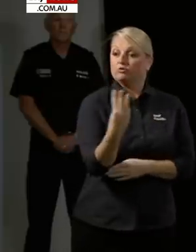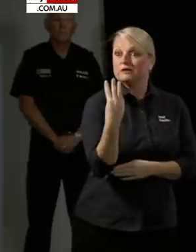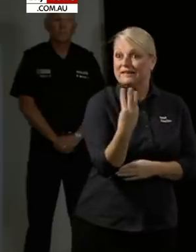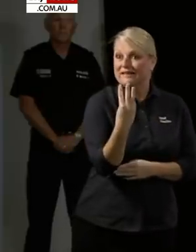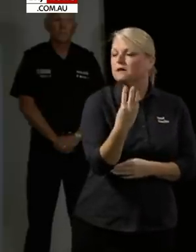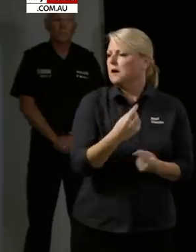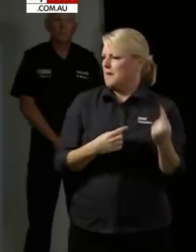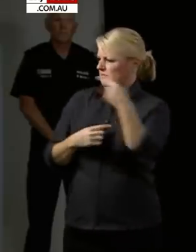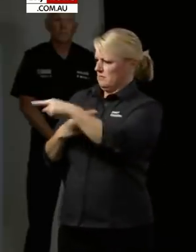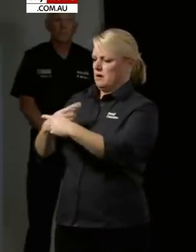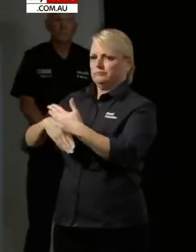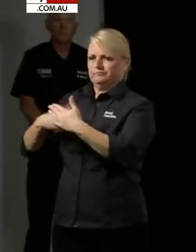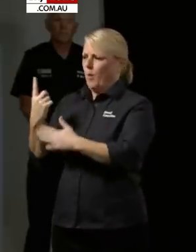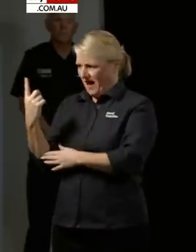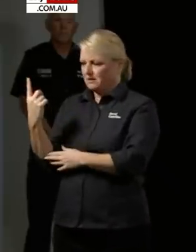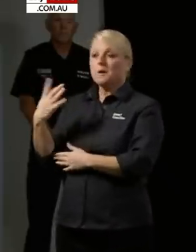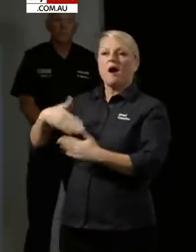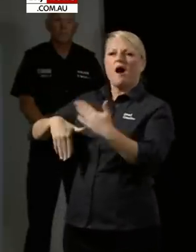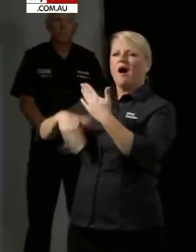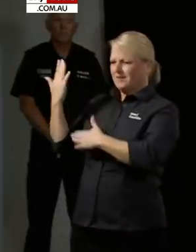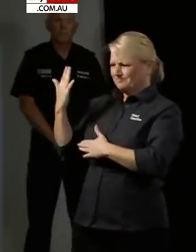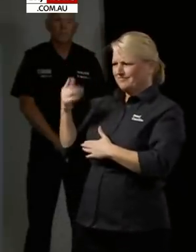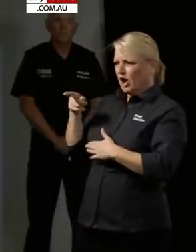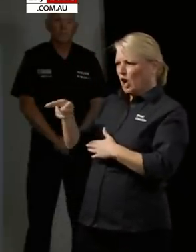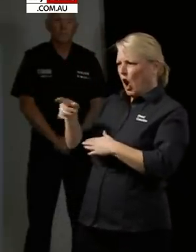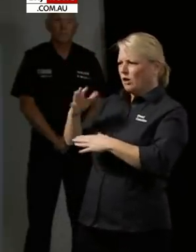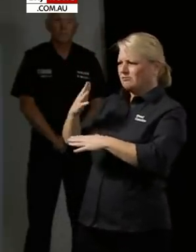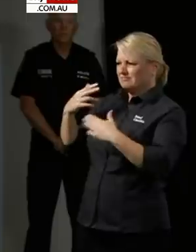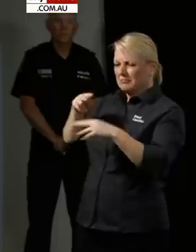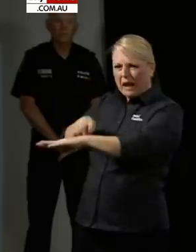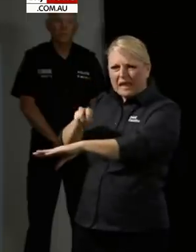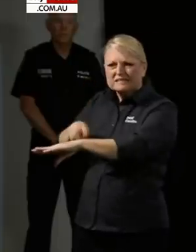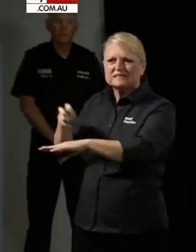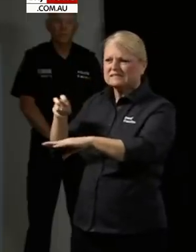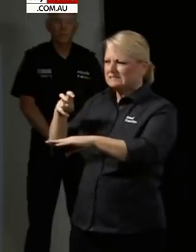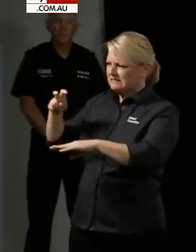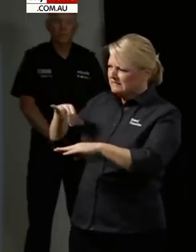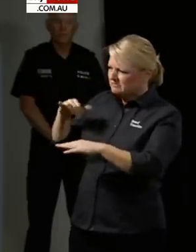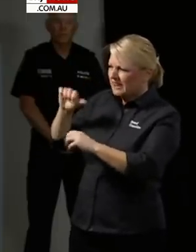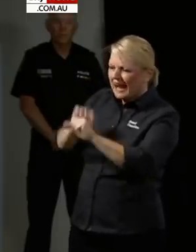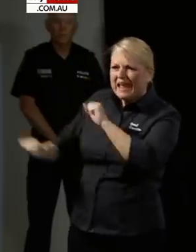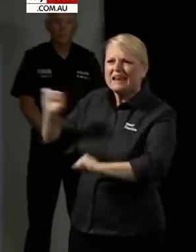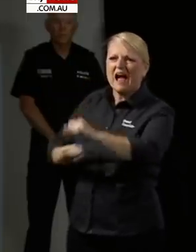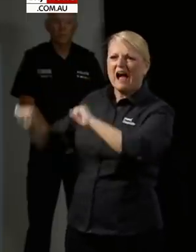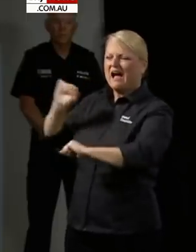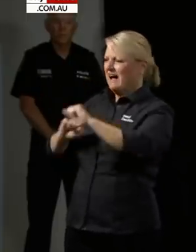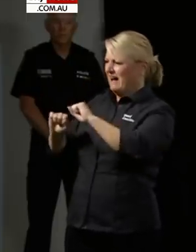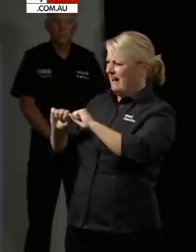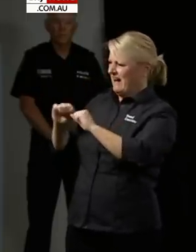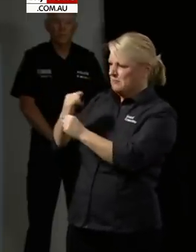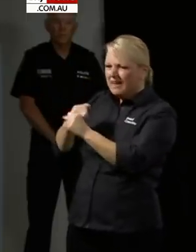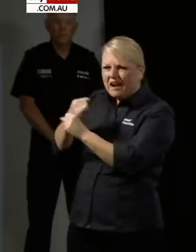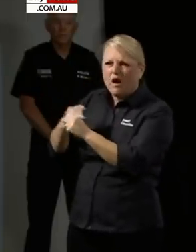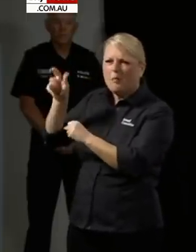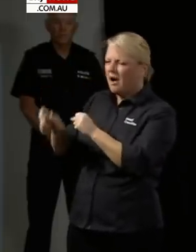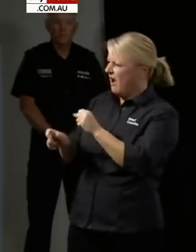wasn't a nurse and wasn't a police officer but worked in the kitchen and that made us a very concerned because we couldn't work out